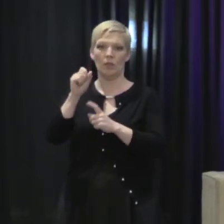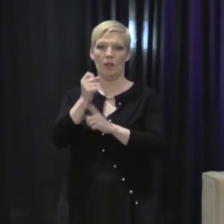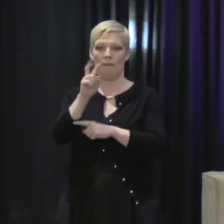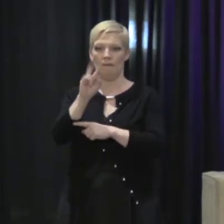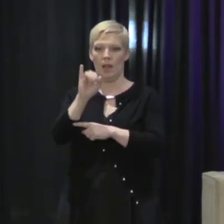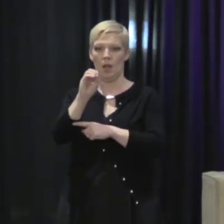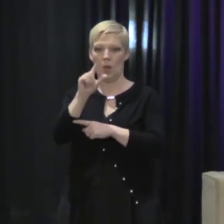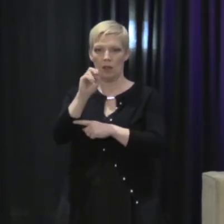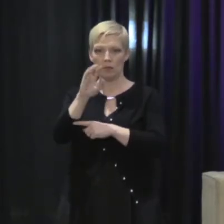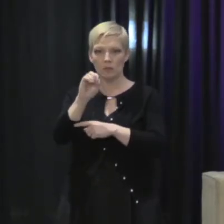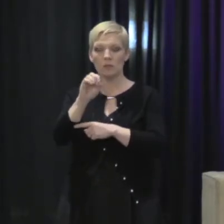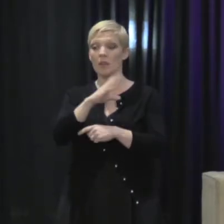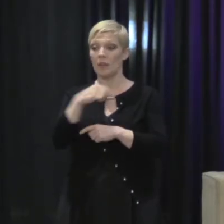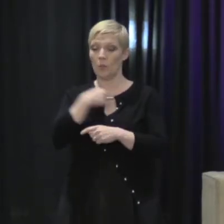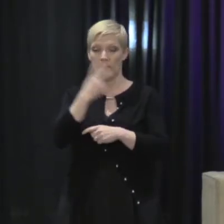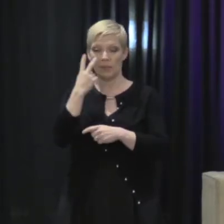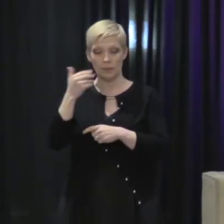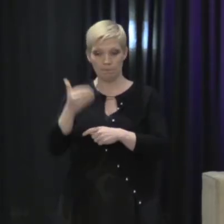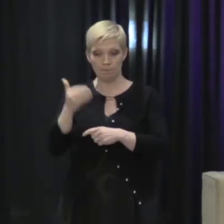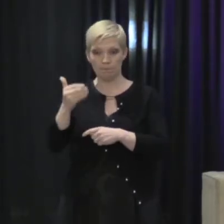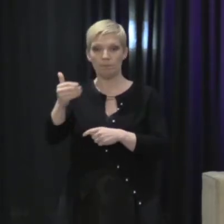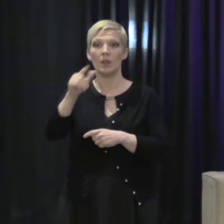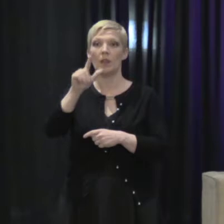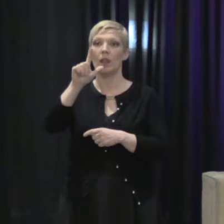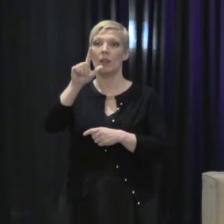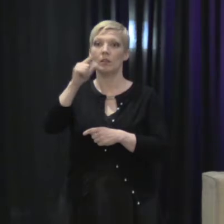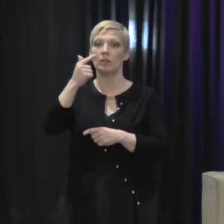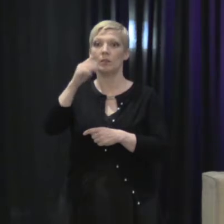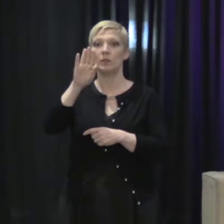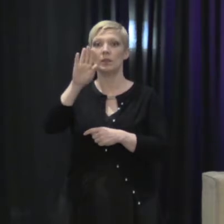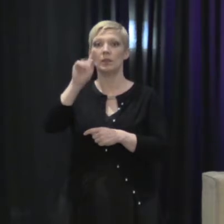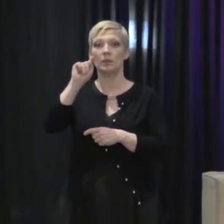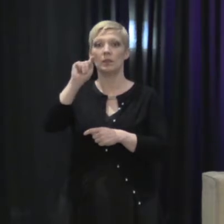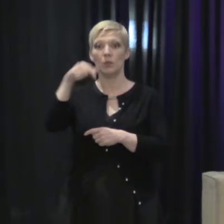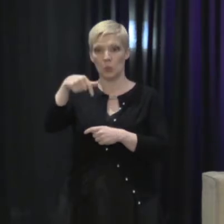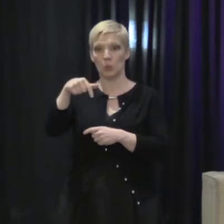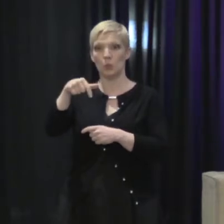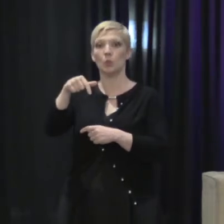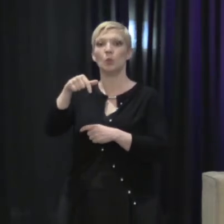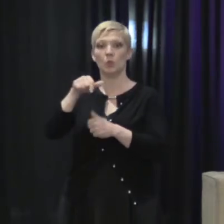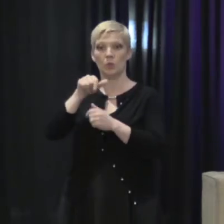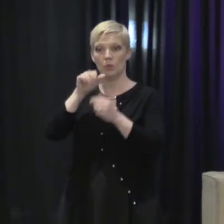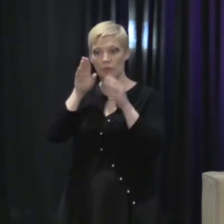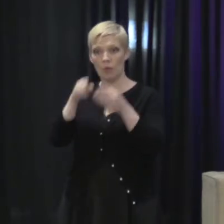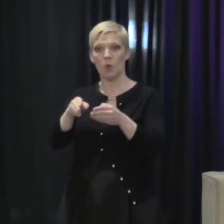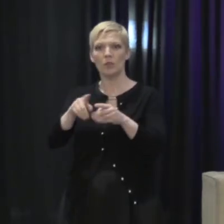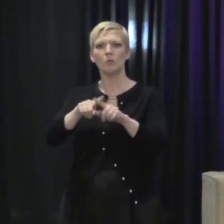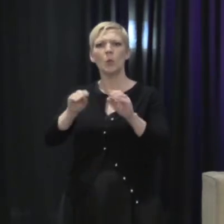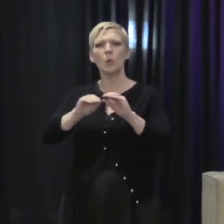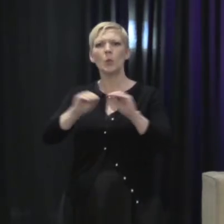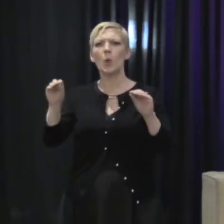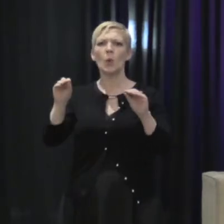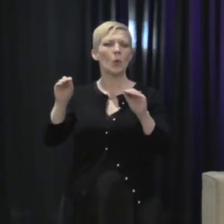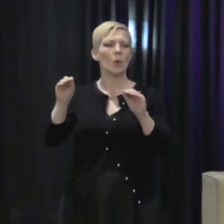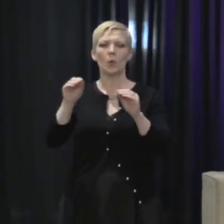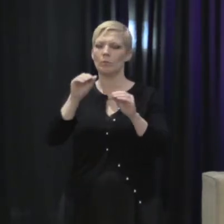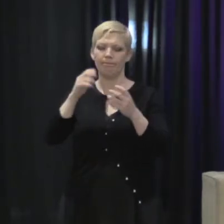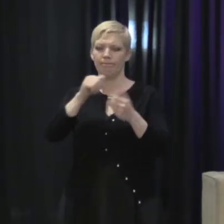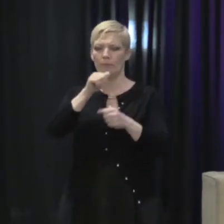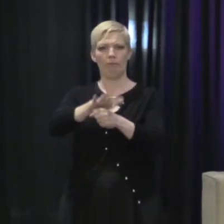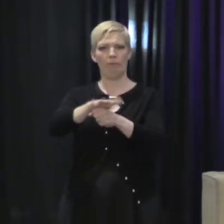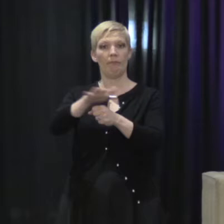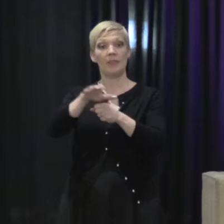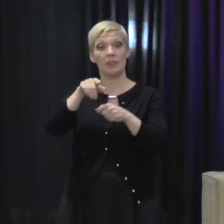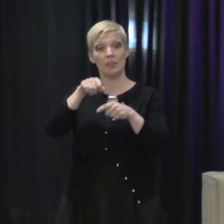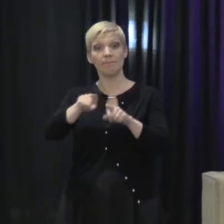seen pieces that have focused on LGBTQ sexual violence. But those have not featured prominently enough in the